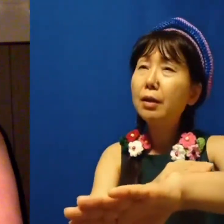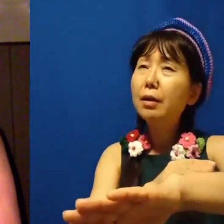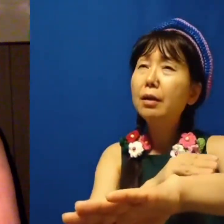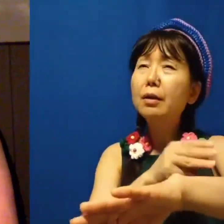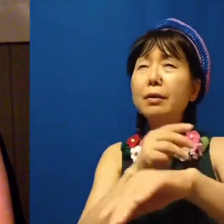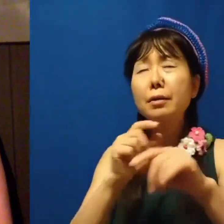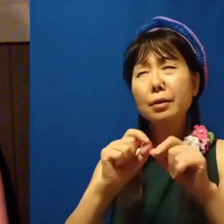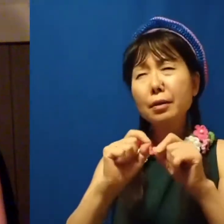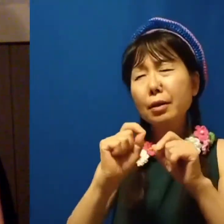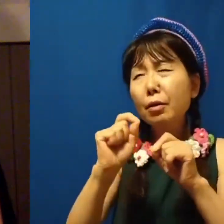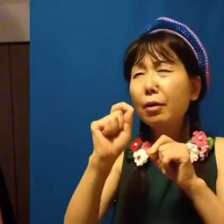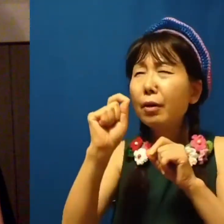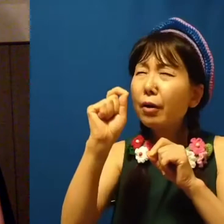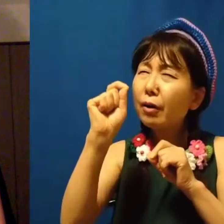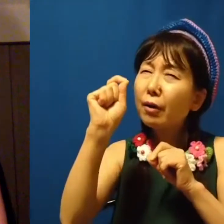miles,